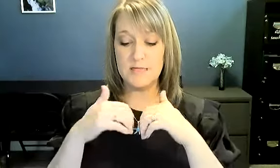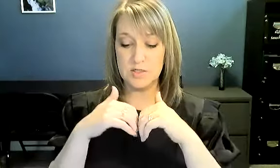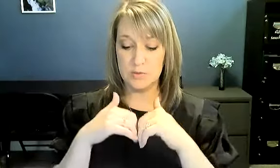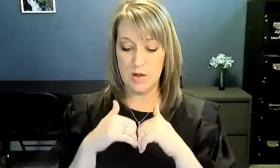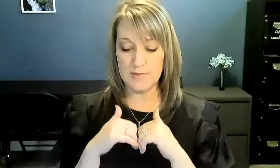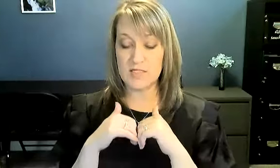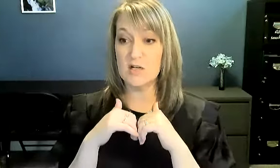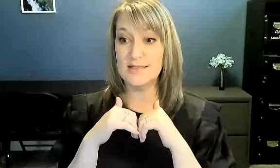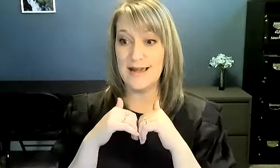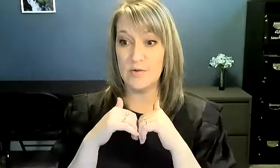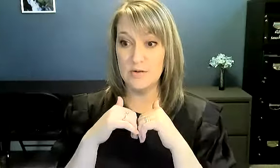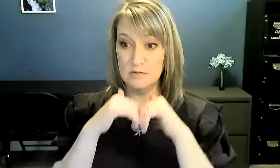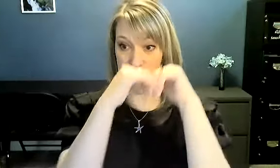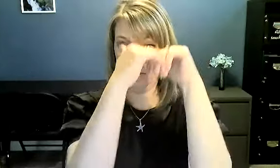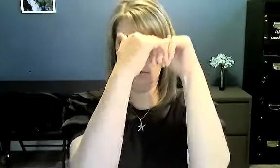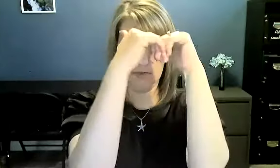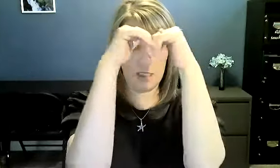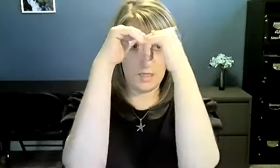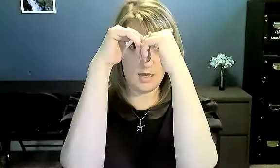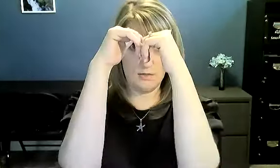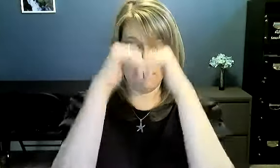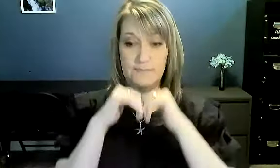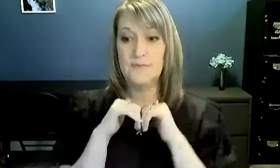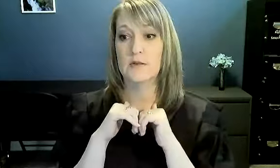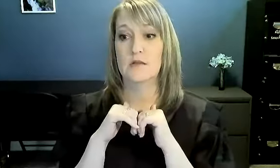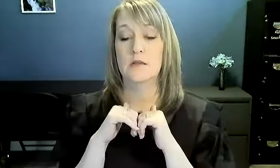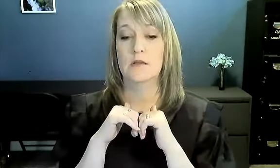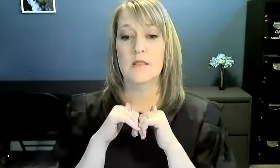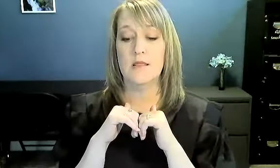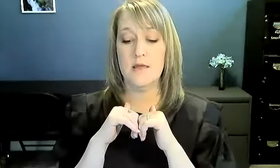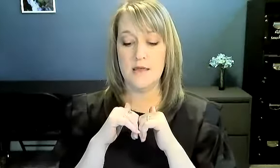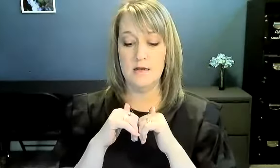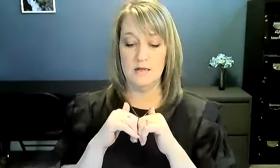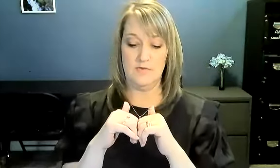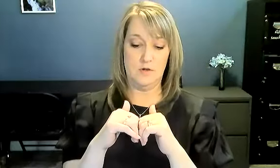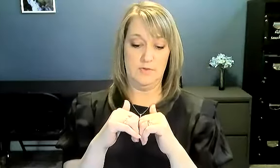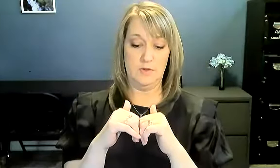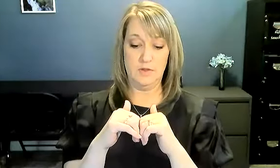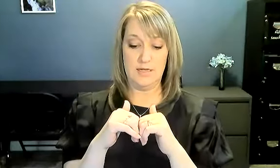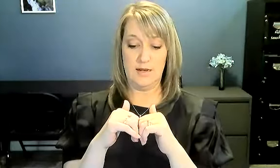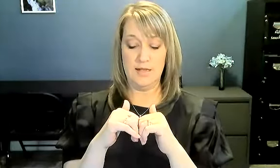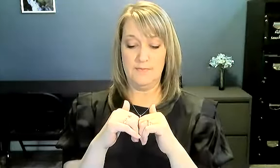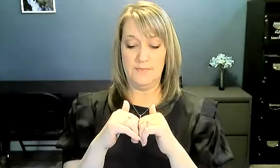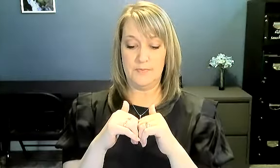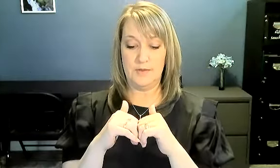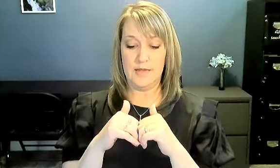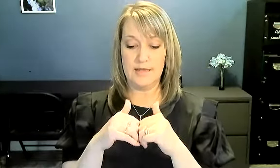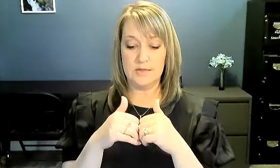is your palms start down like that. Then if you're looking at it, as it